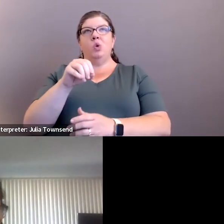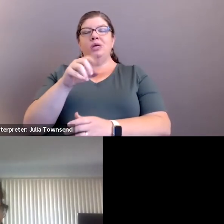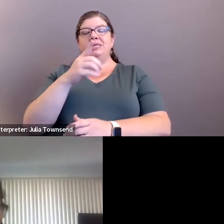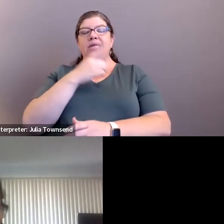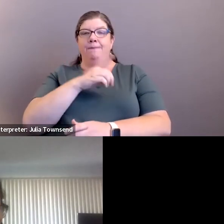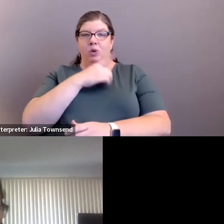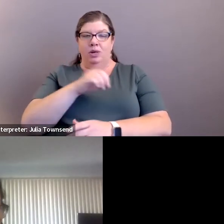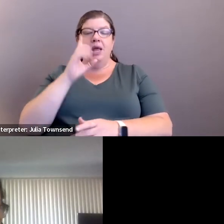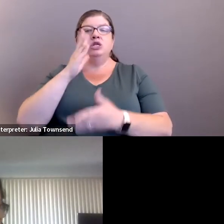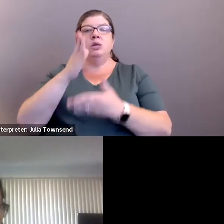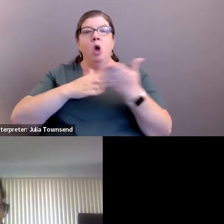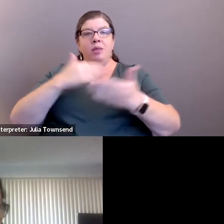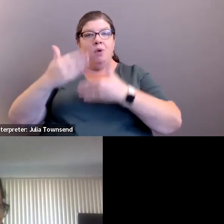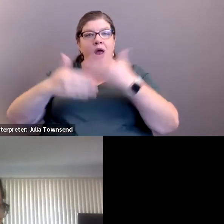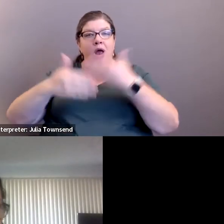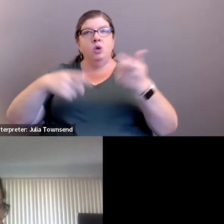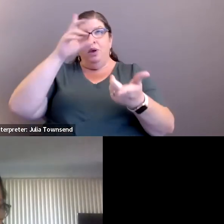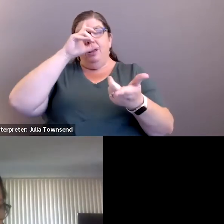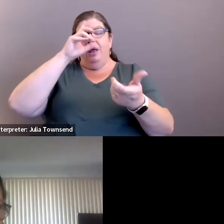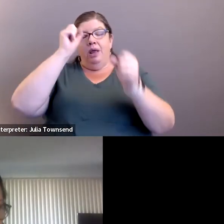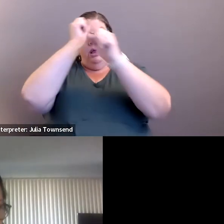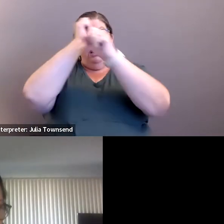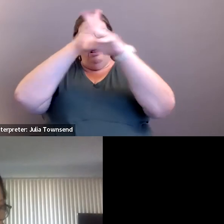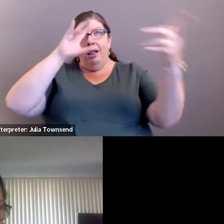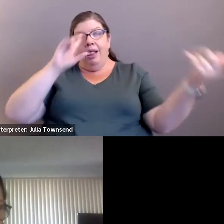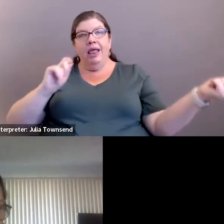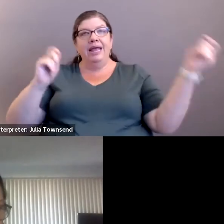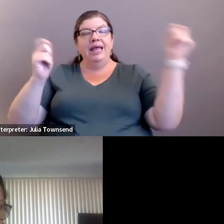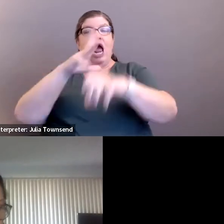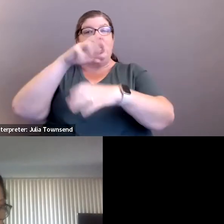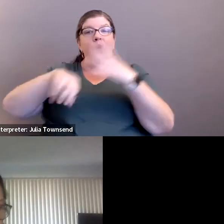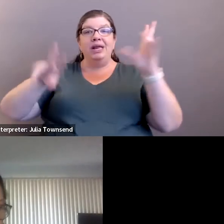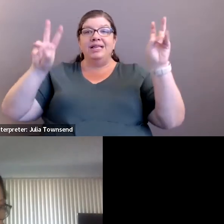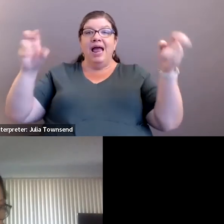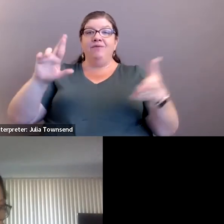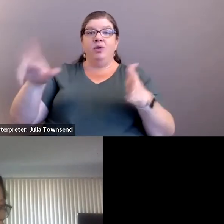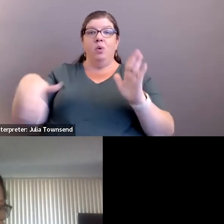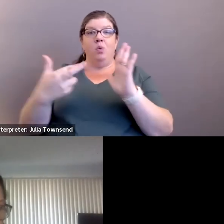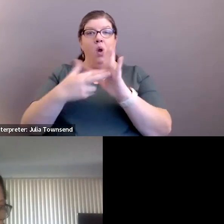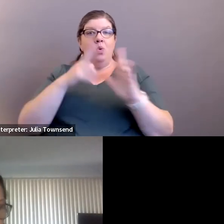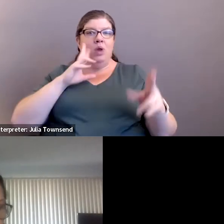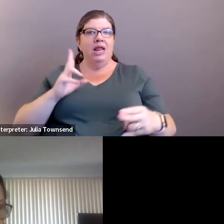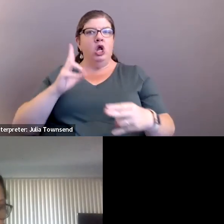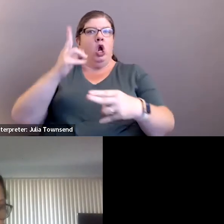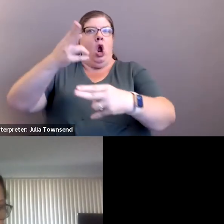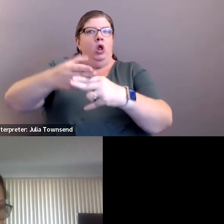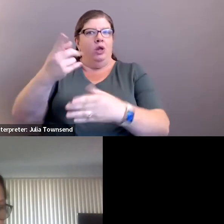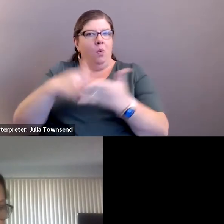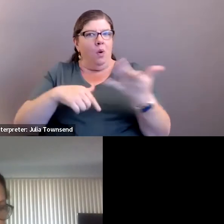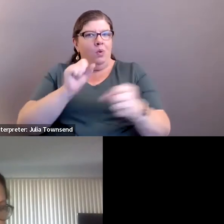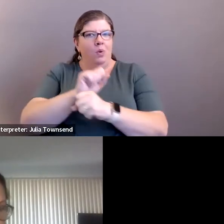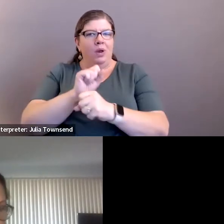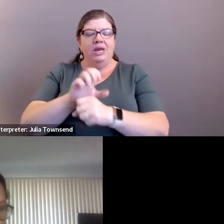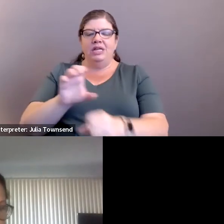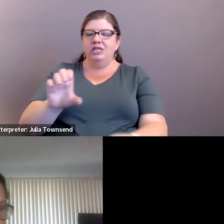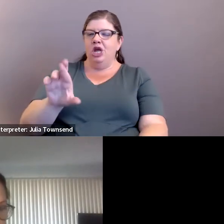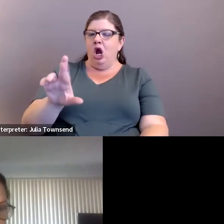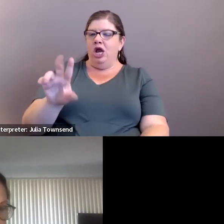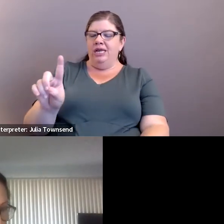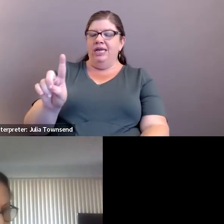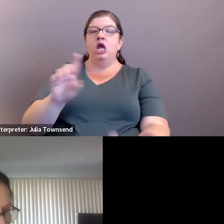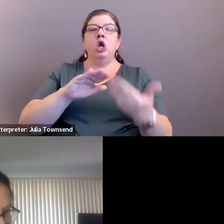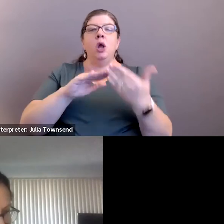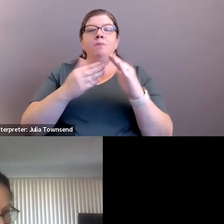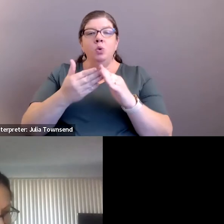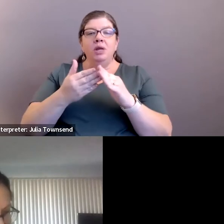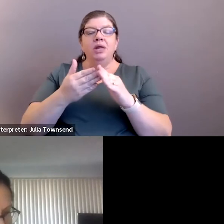As part of this process, we've reimagined even the title for that role. Really calling out what we want the work to be, which is CRD now, which is